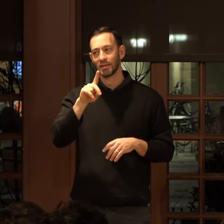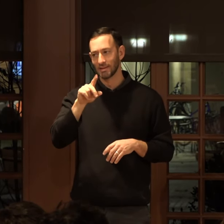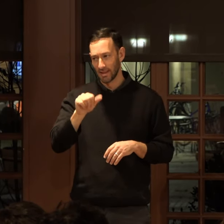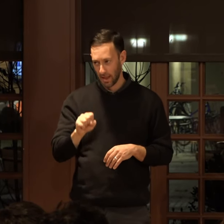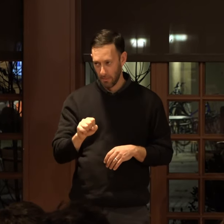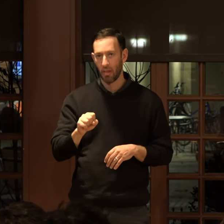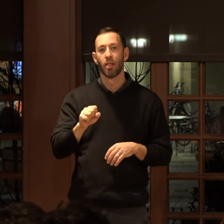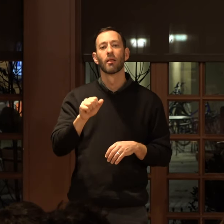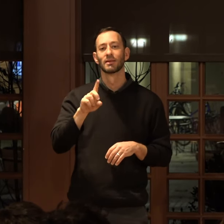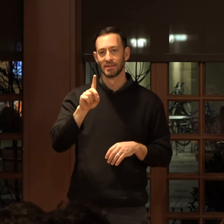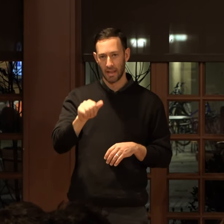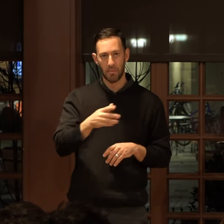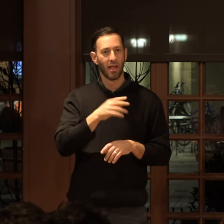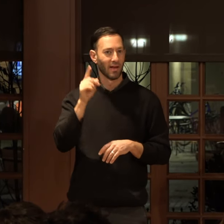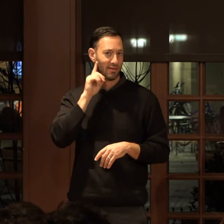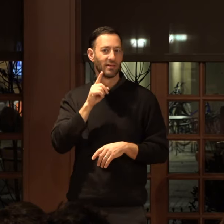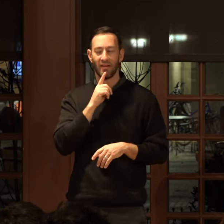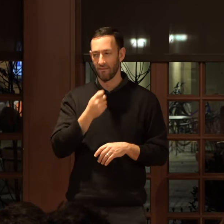artists?